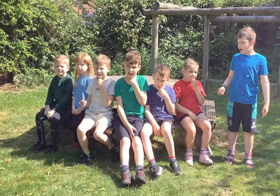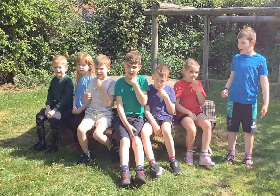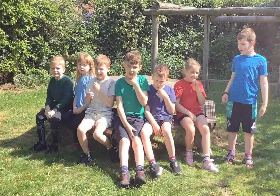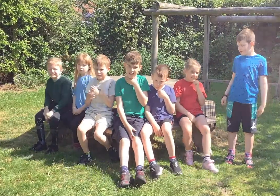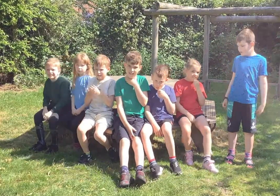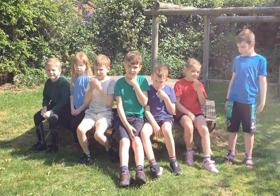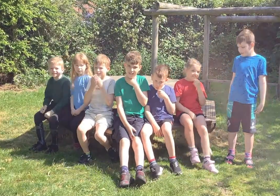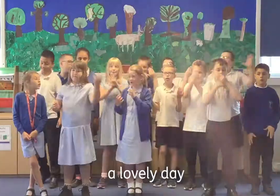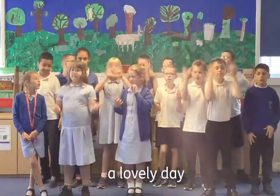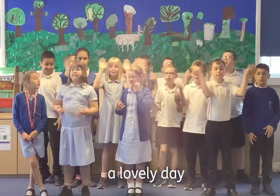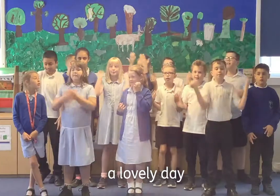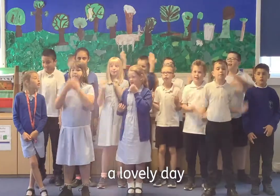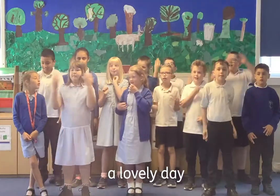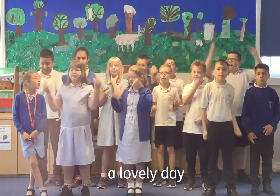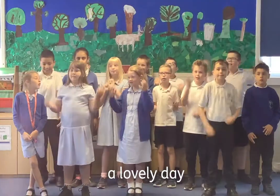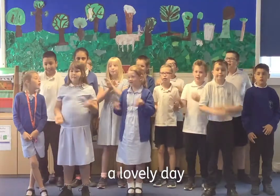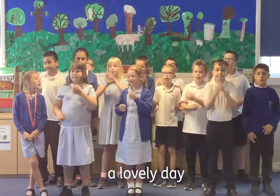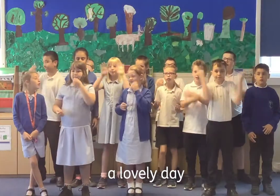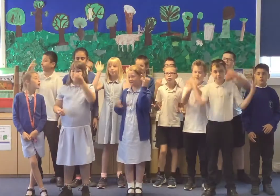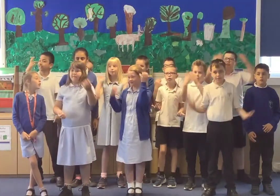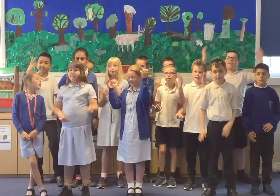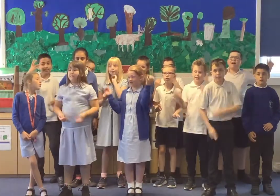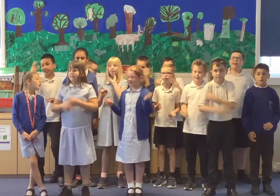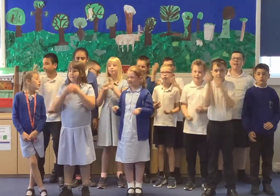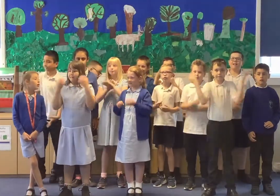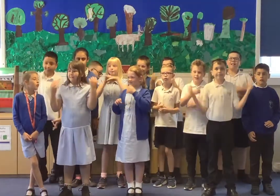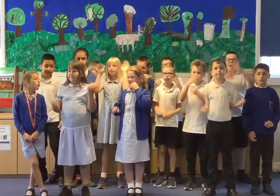A lovely day A